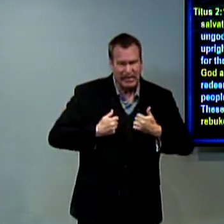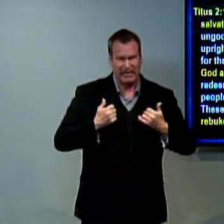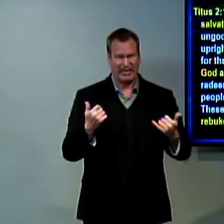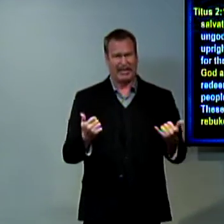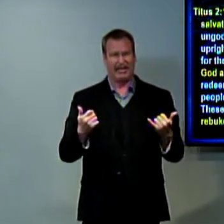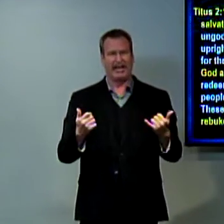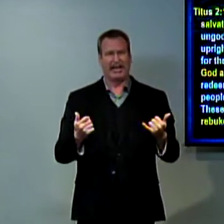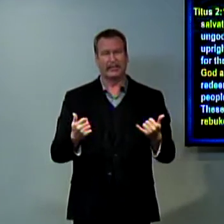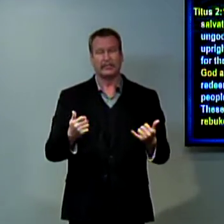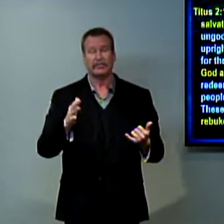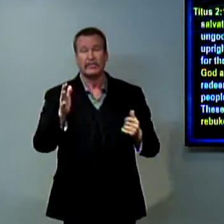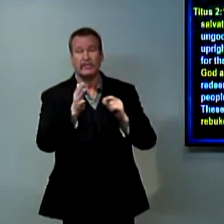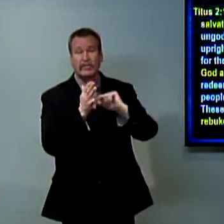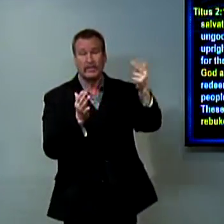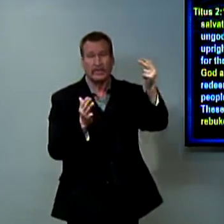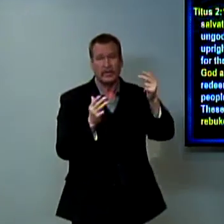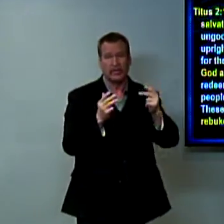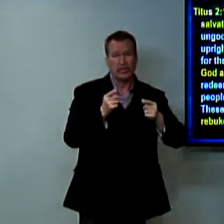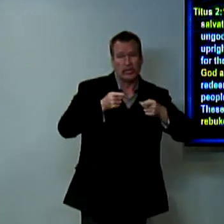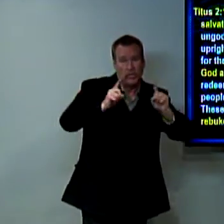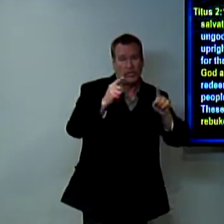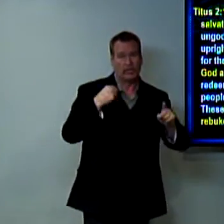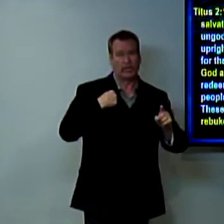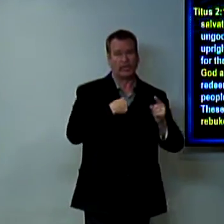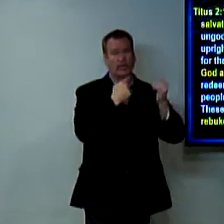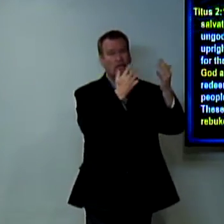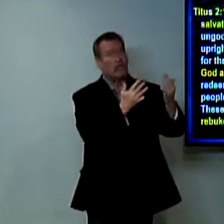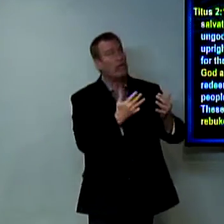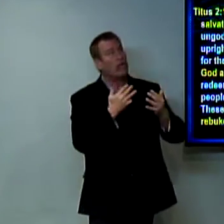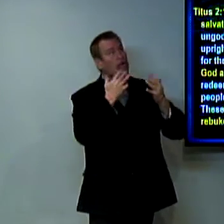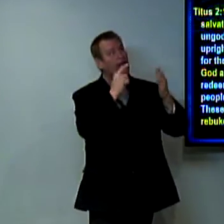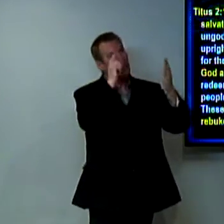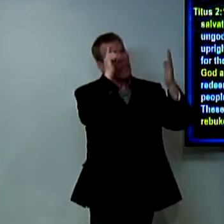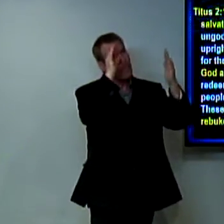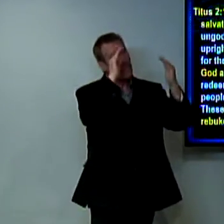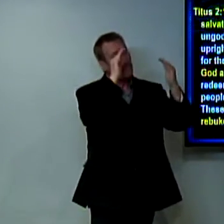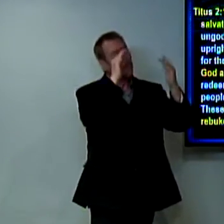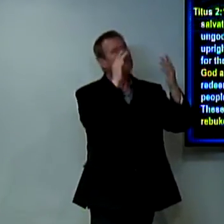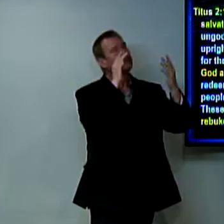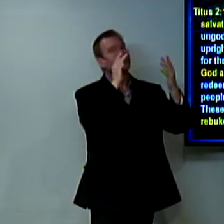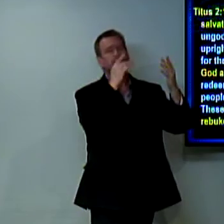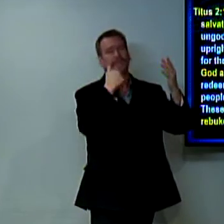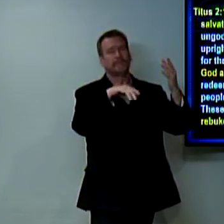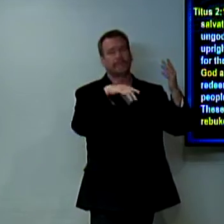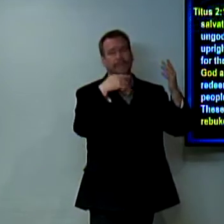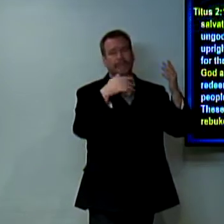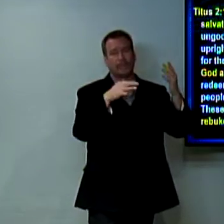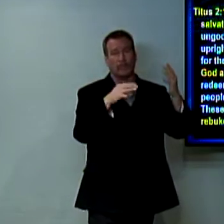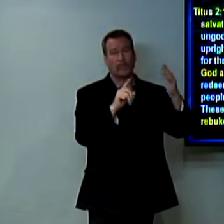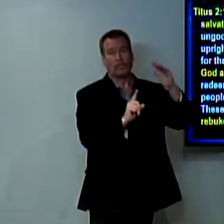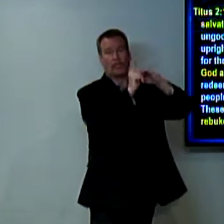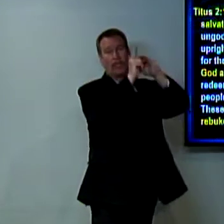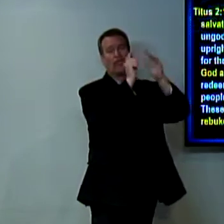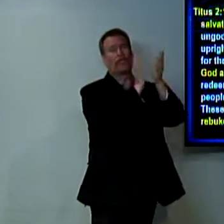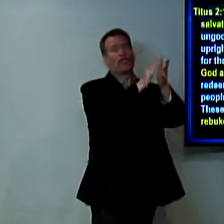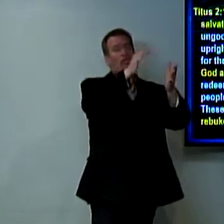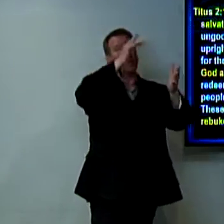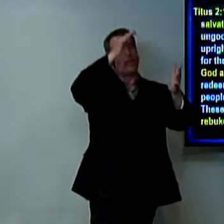godly lives in this present age and verse 13 says while we wait for the